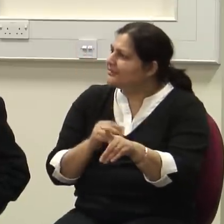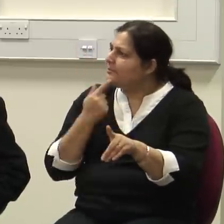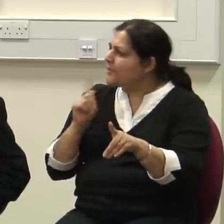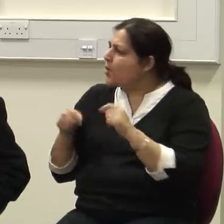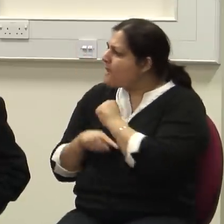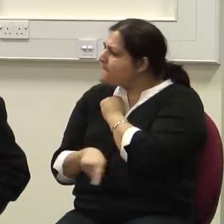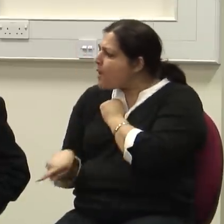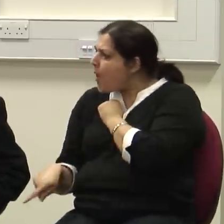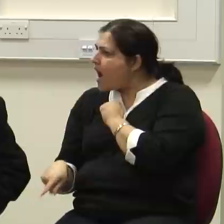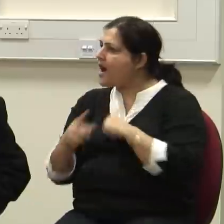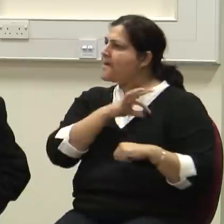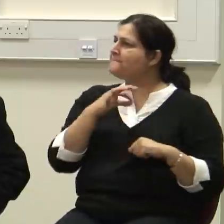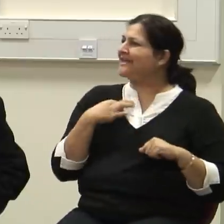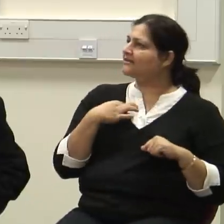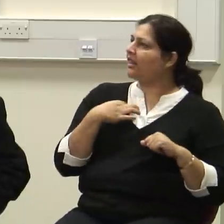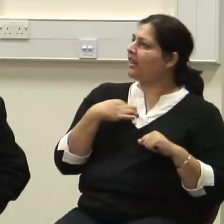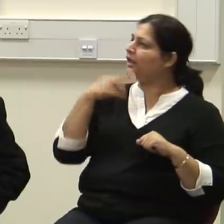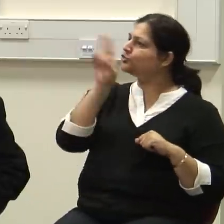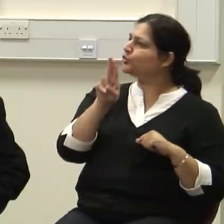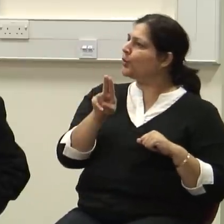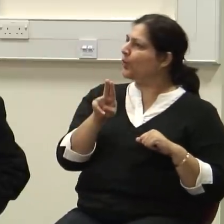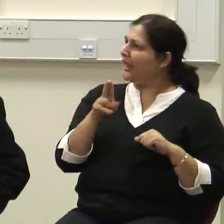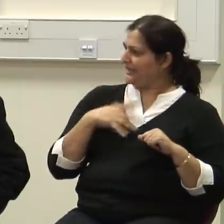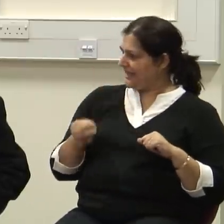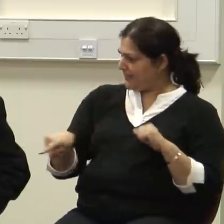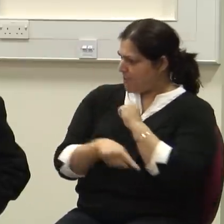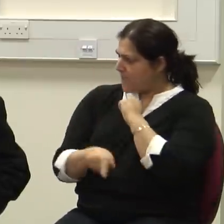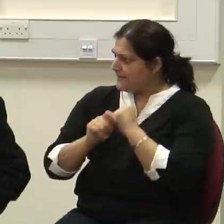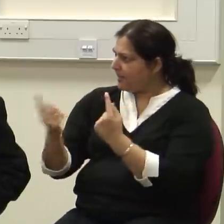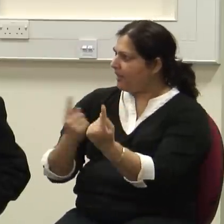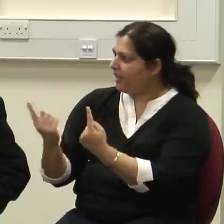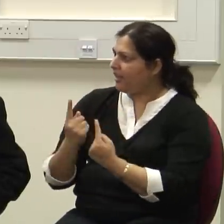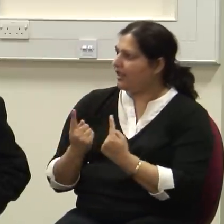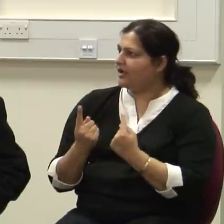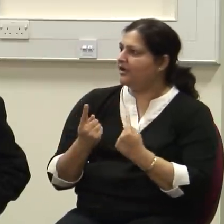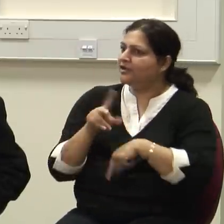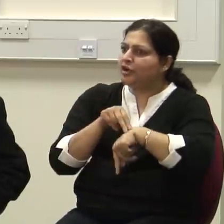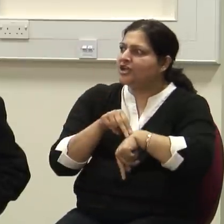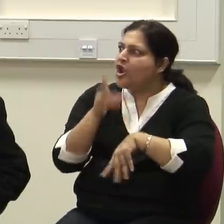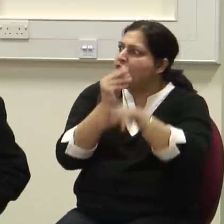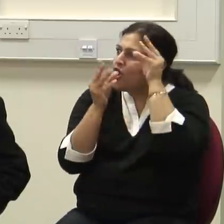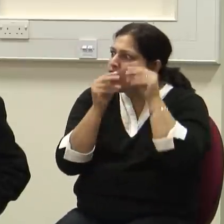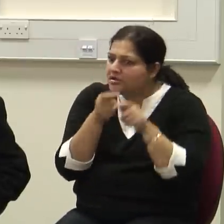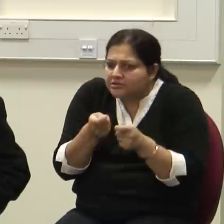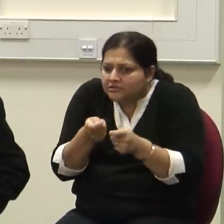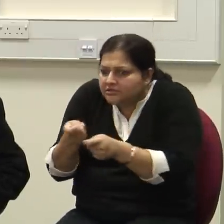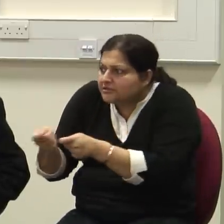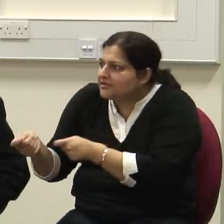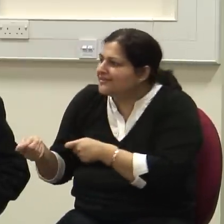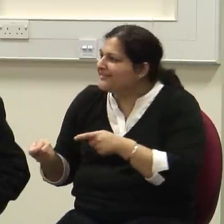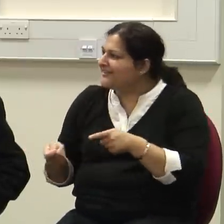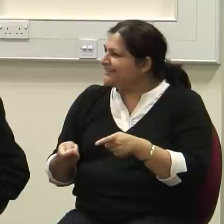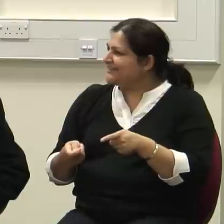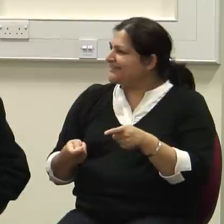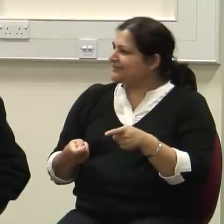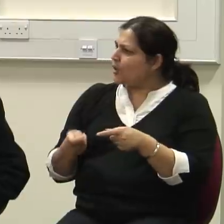schools to teach doctors. So there was a place for charity patients